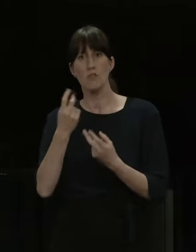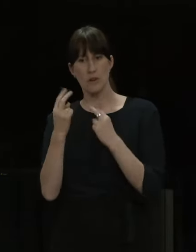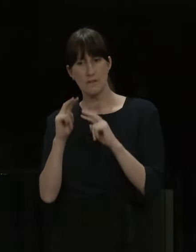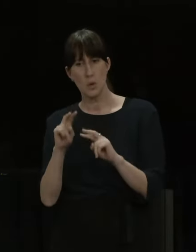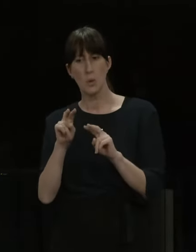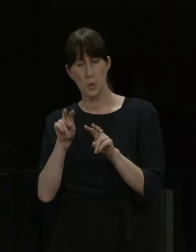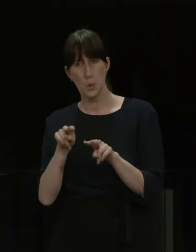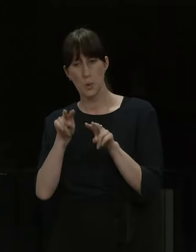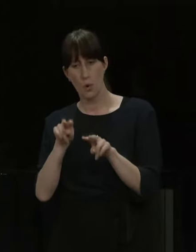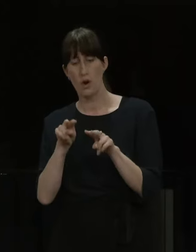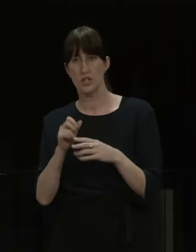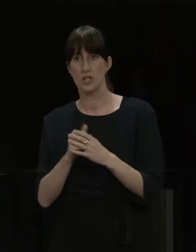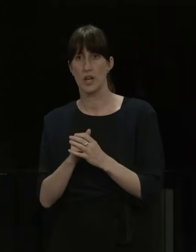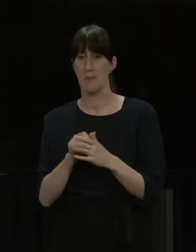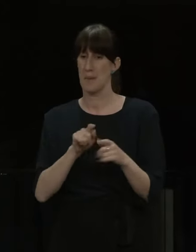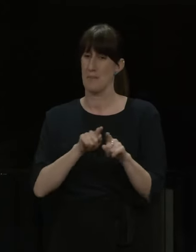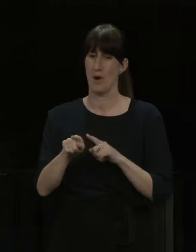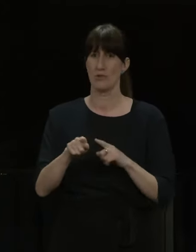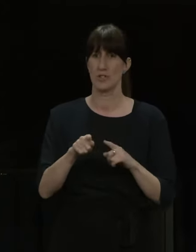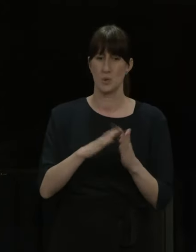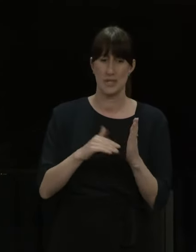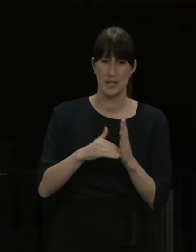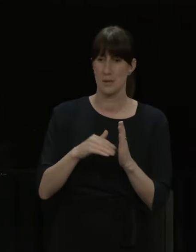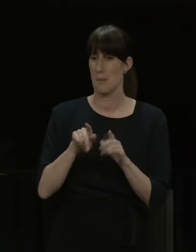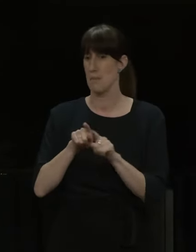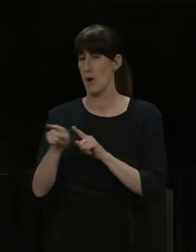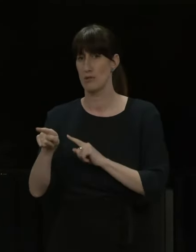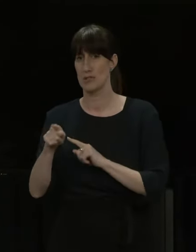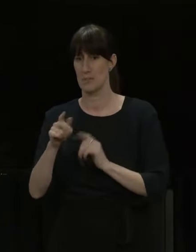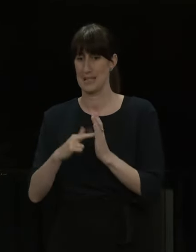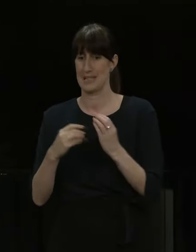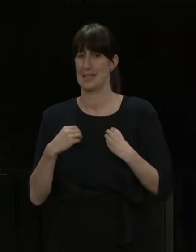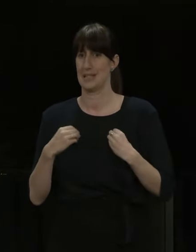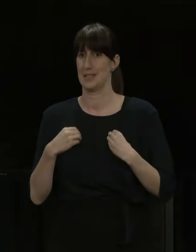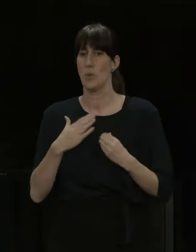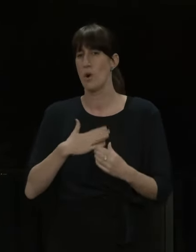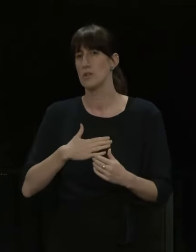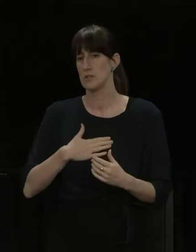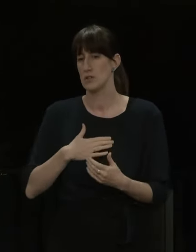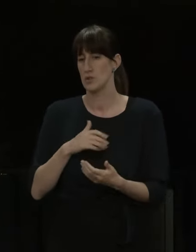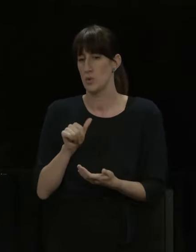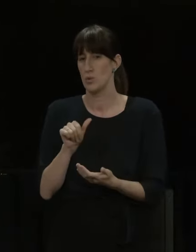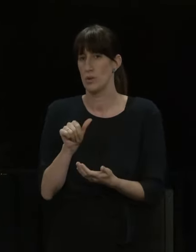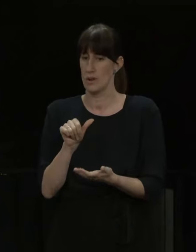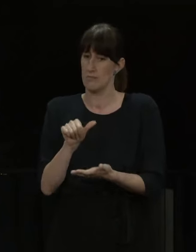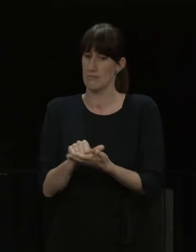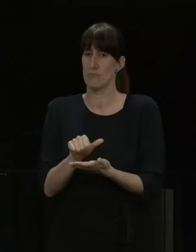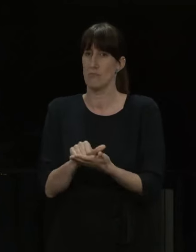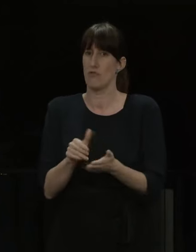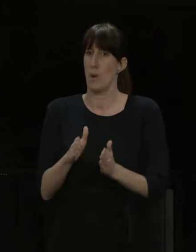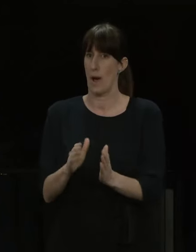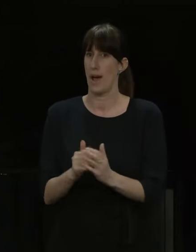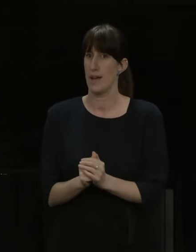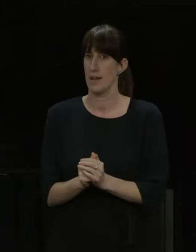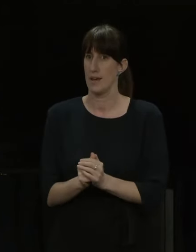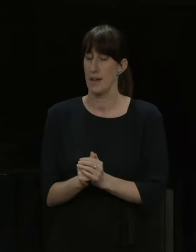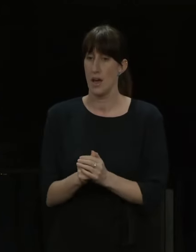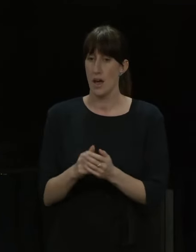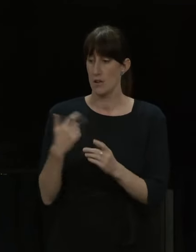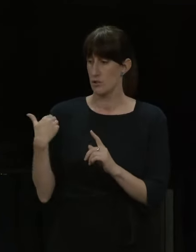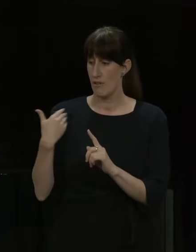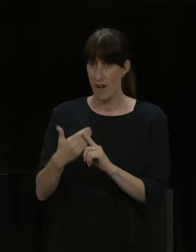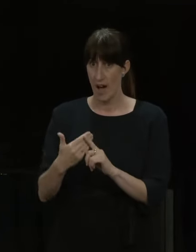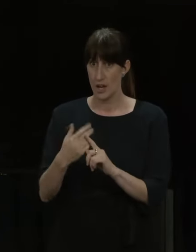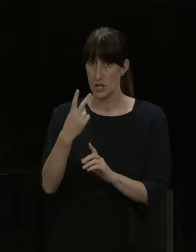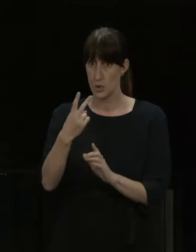the vast majority of New Zealand businesses want to do the right thing here. Actually, we're seeing really good compliance with measures over the last